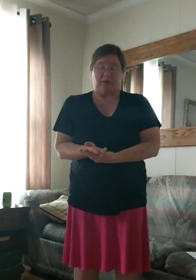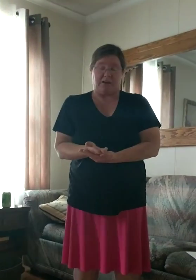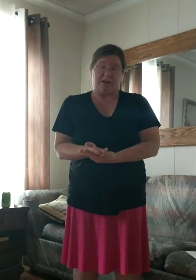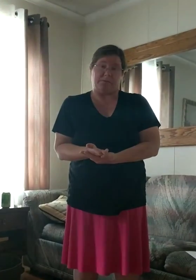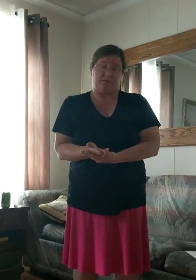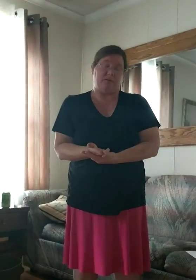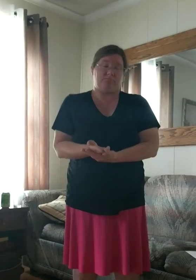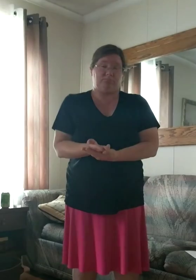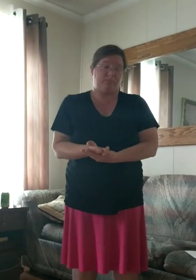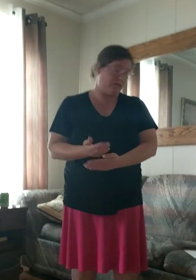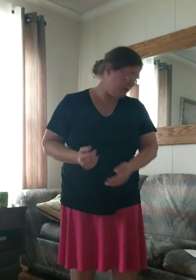top of it.